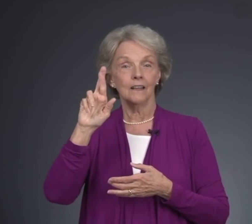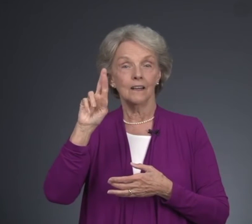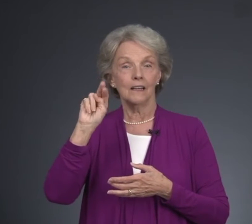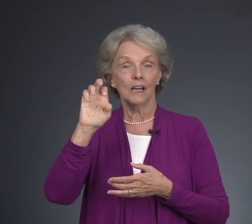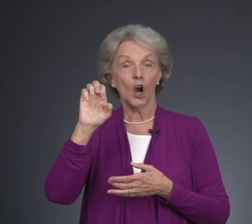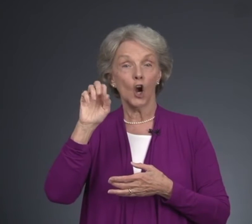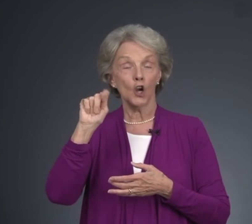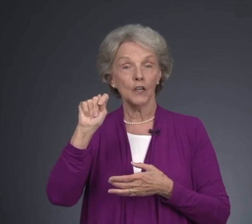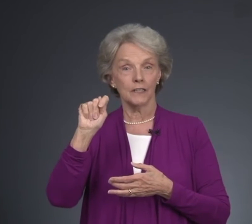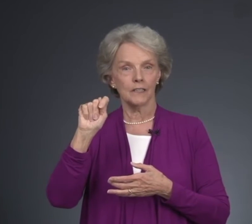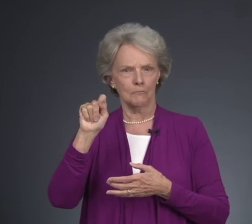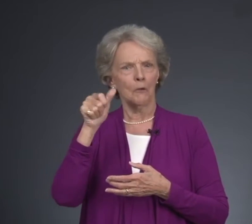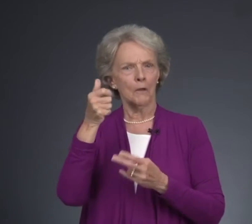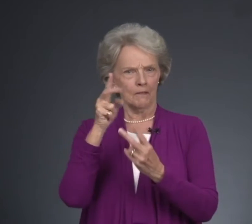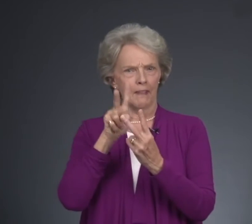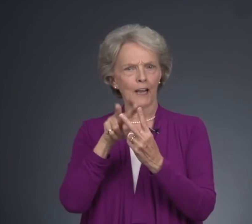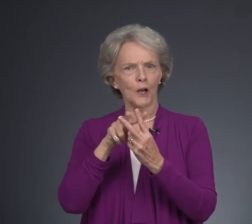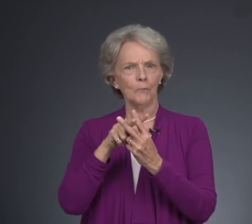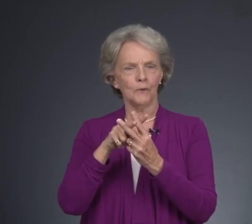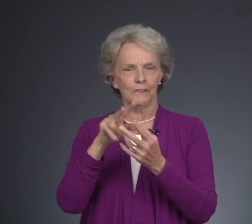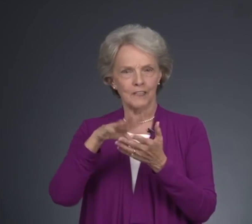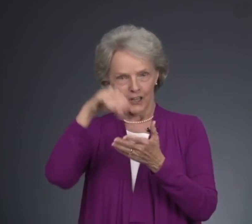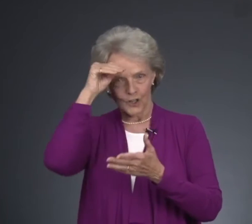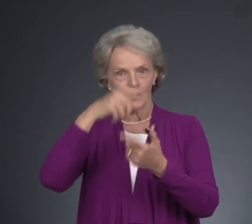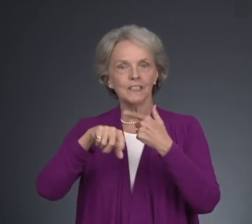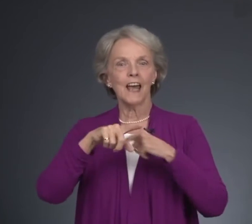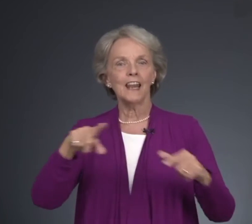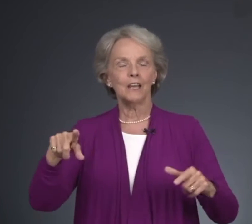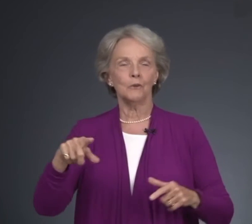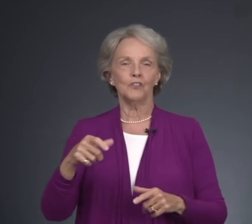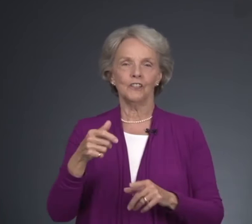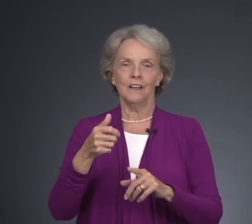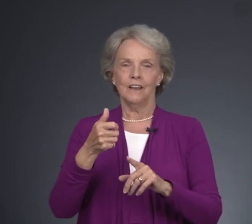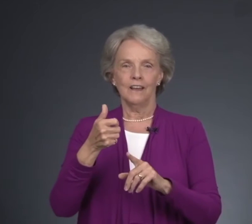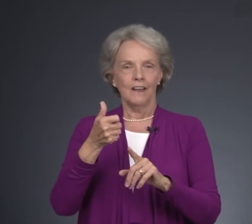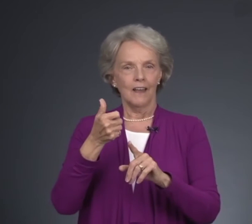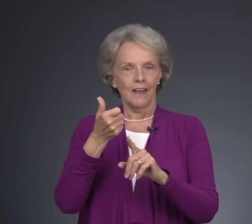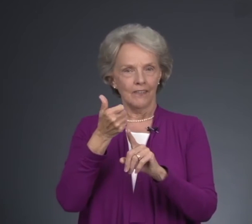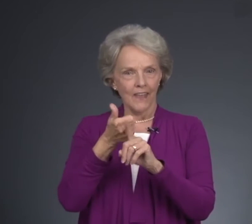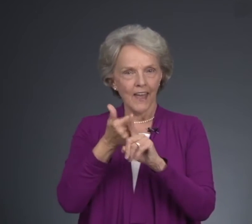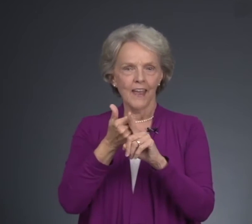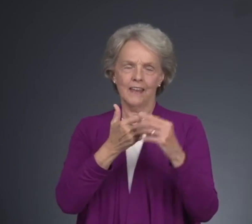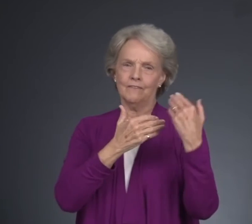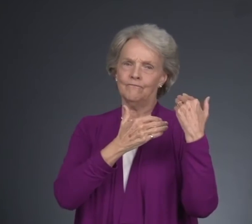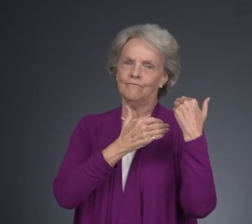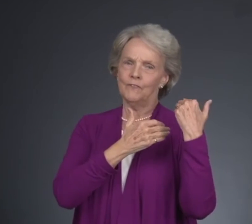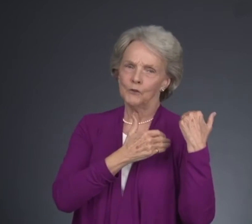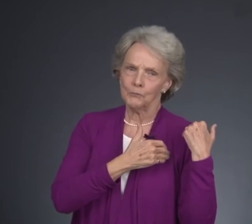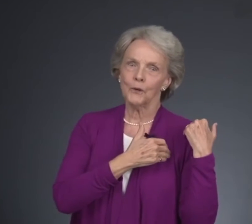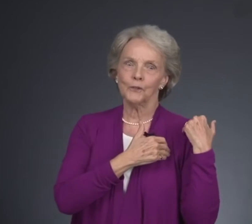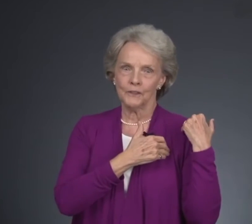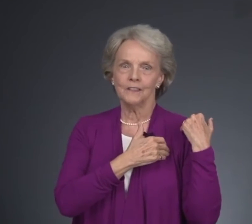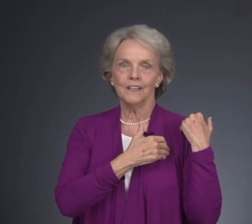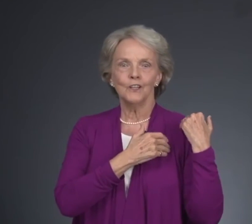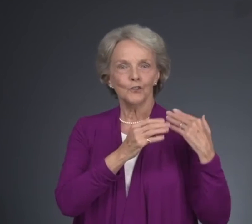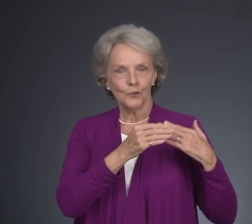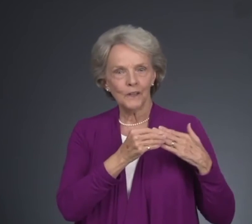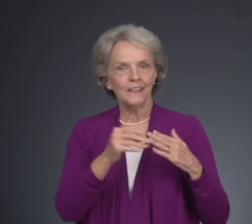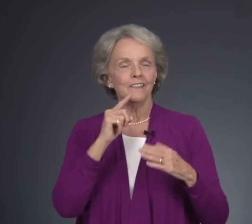Ernest, that couple learned sign language, and they felt a burden to lead